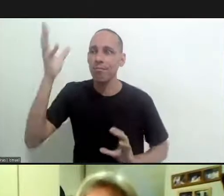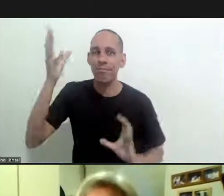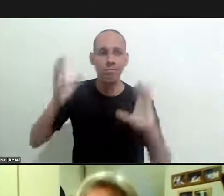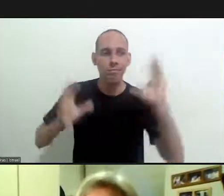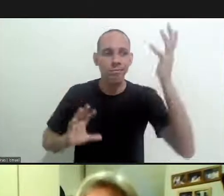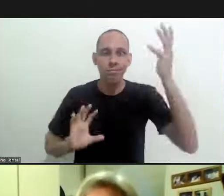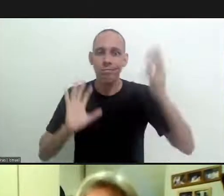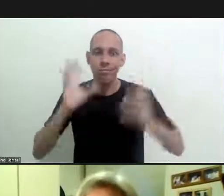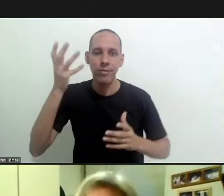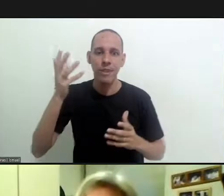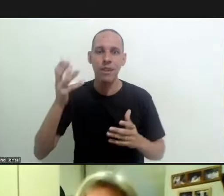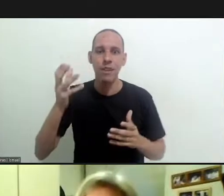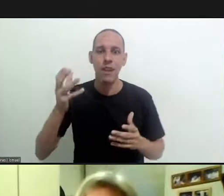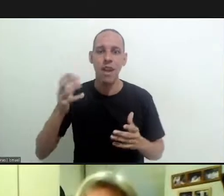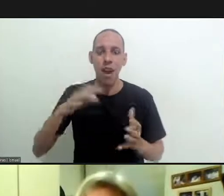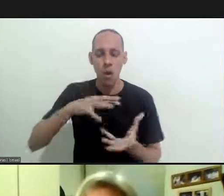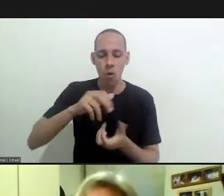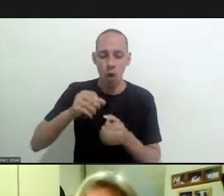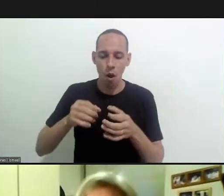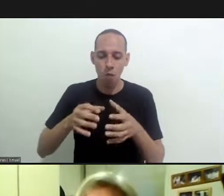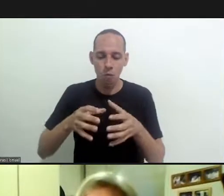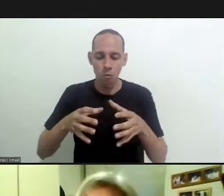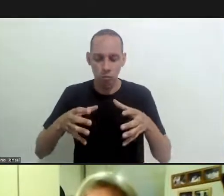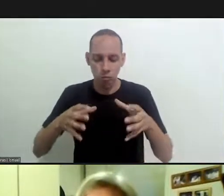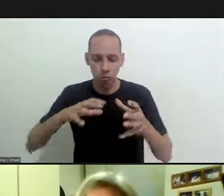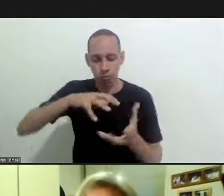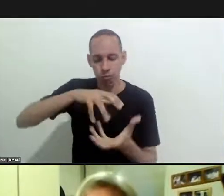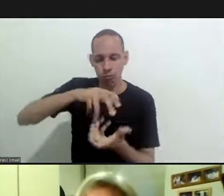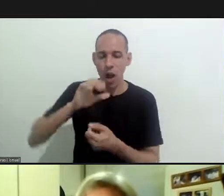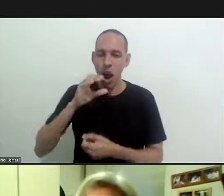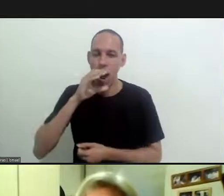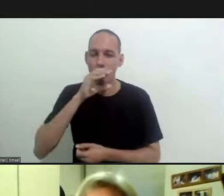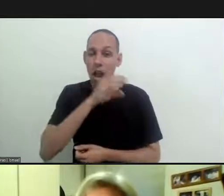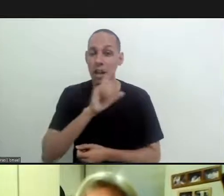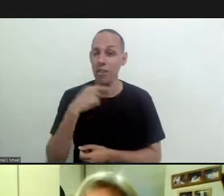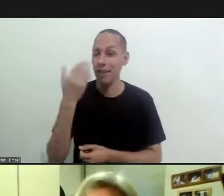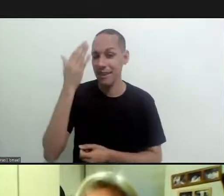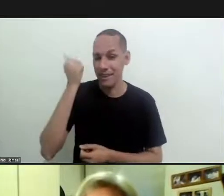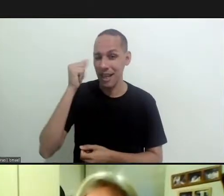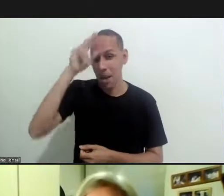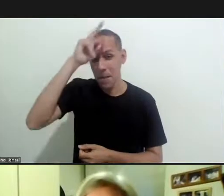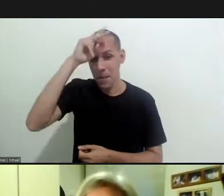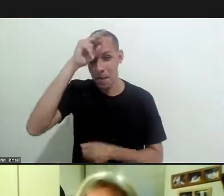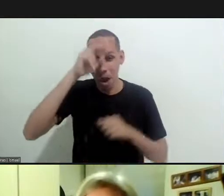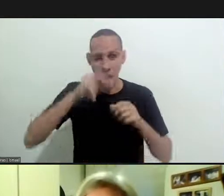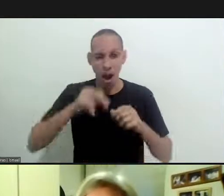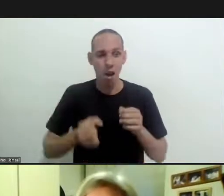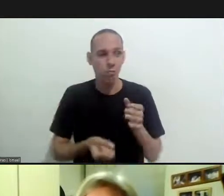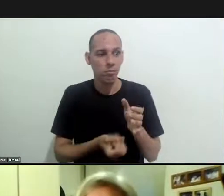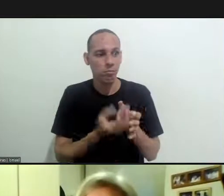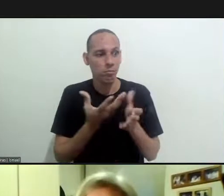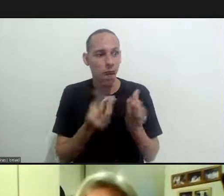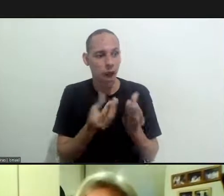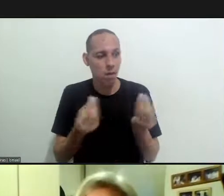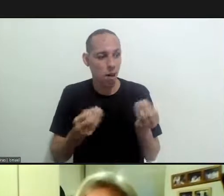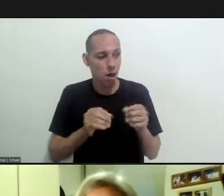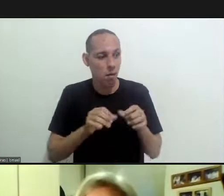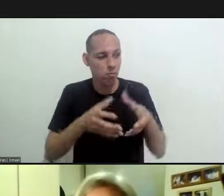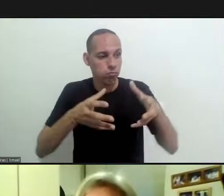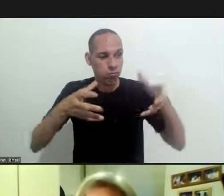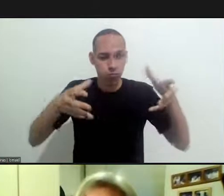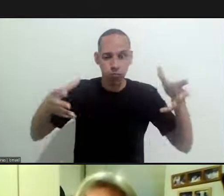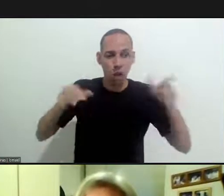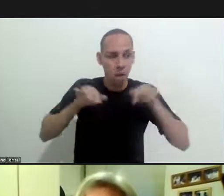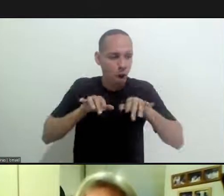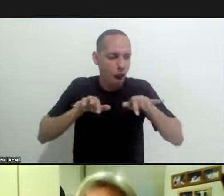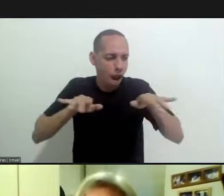climate change the crisis of global warming we are aware that these bugs will multiply more often